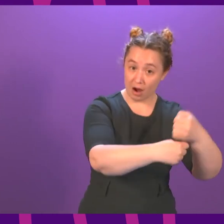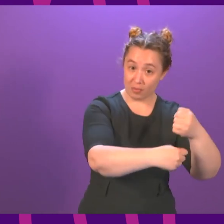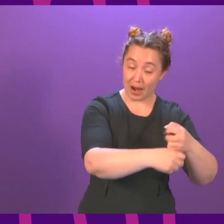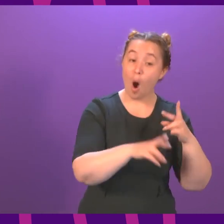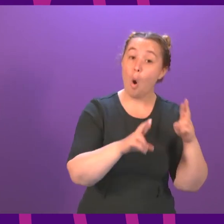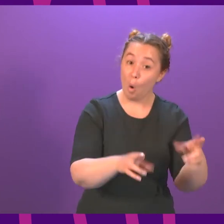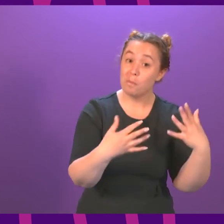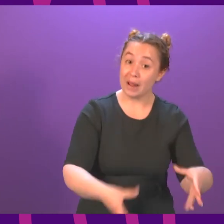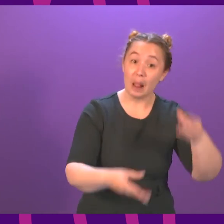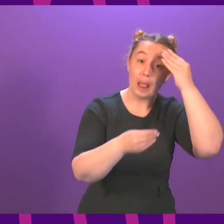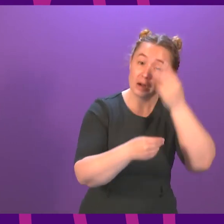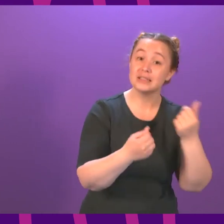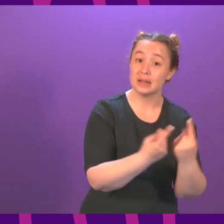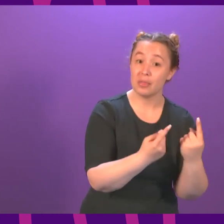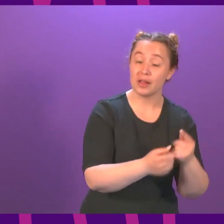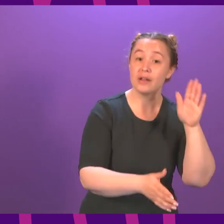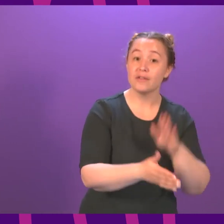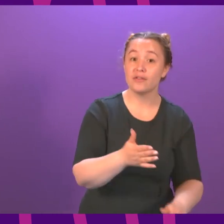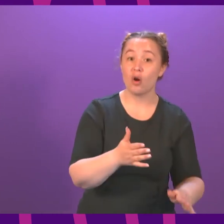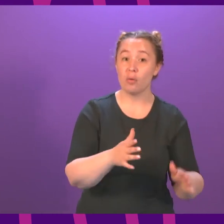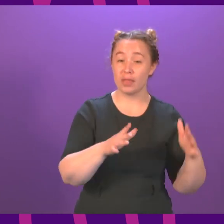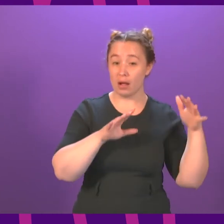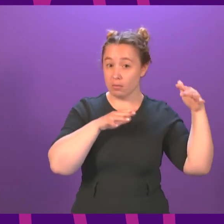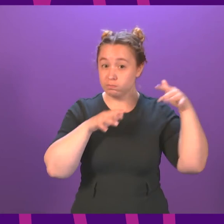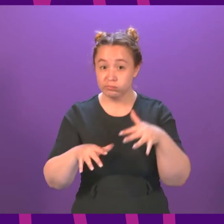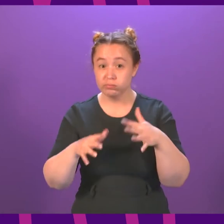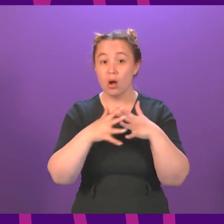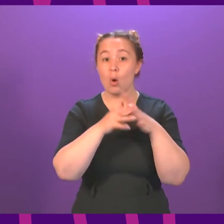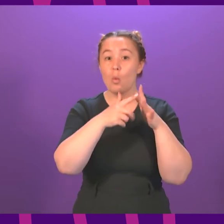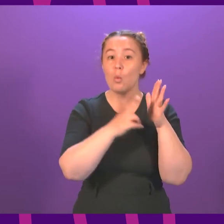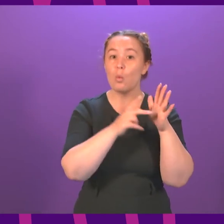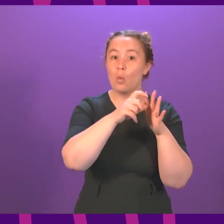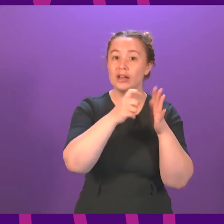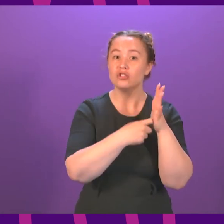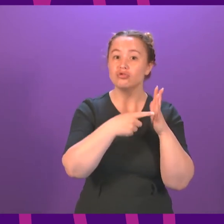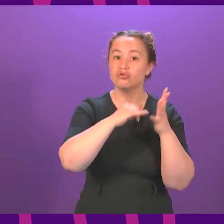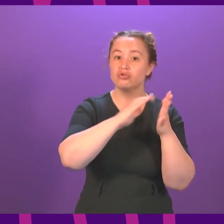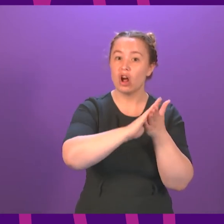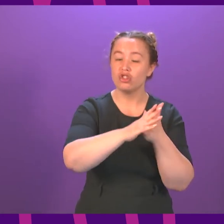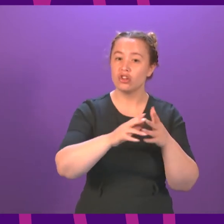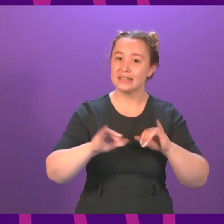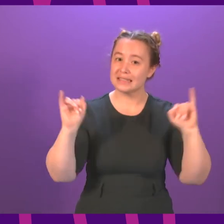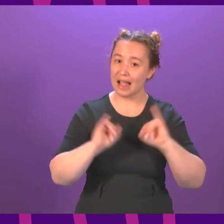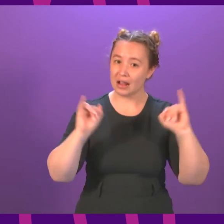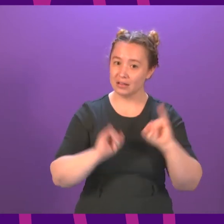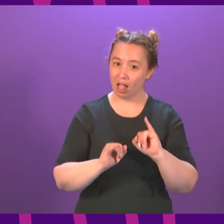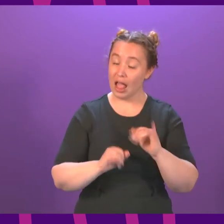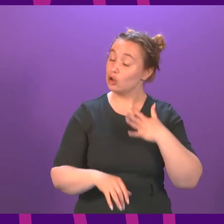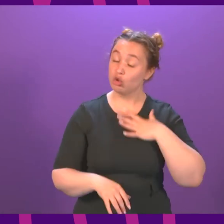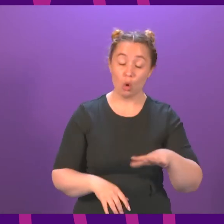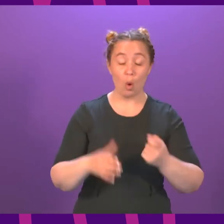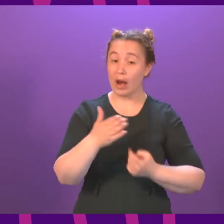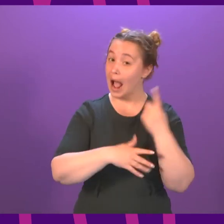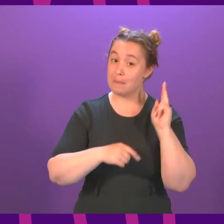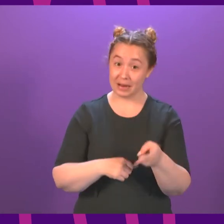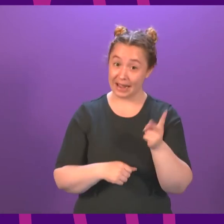learned the lessons from the Windrush scandal, and it must make sure it does everything to avoid repeating that scandal,